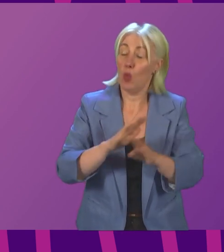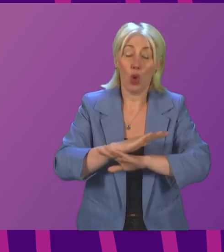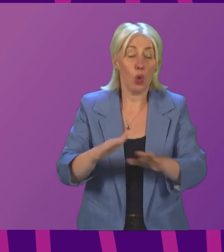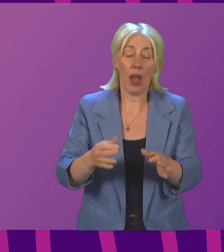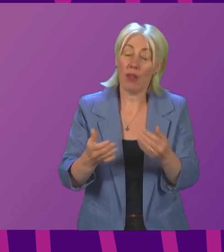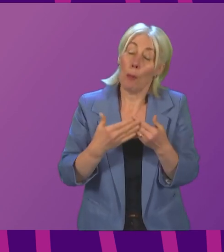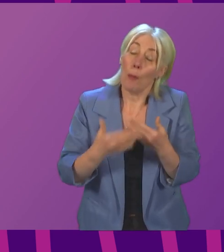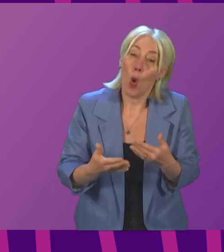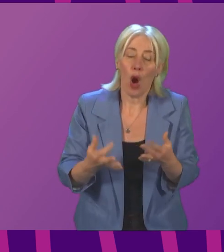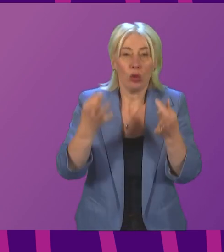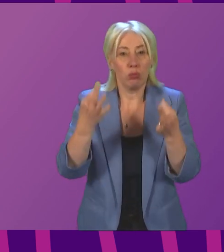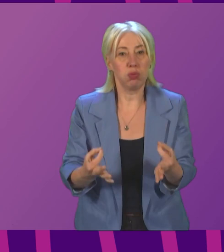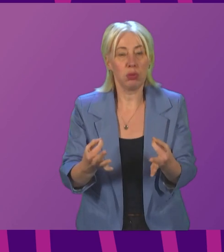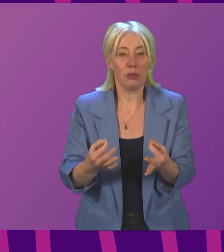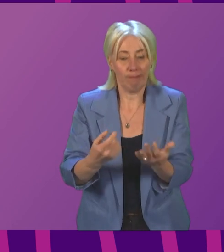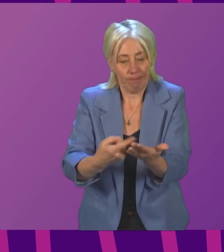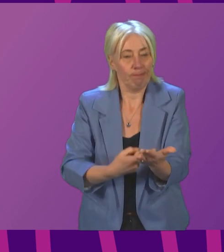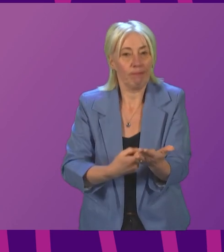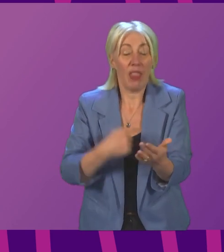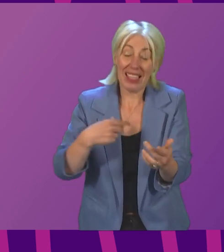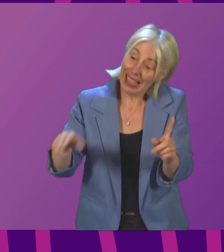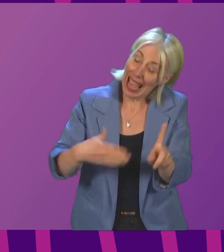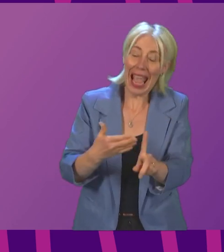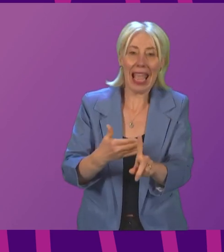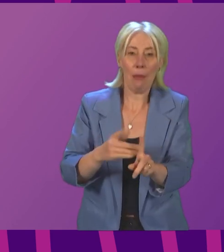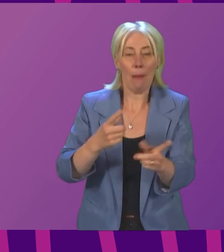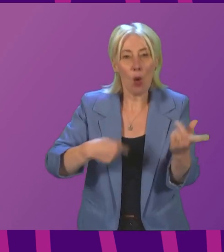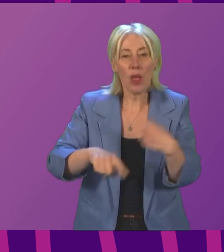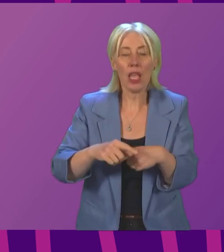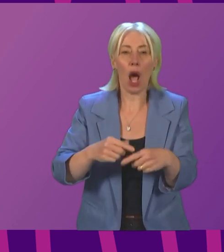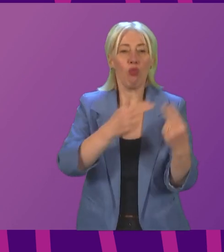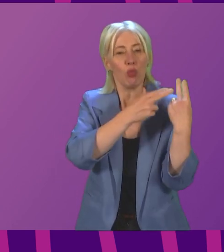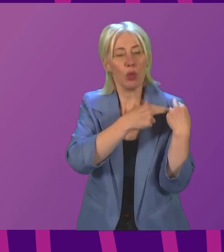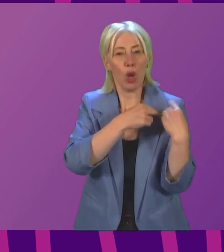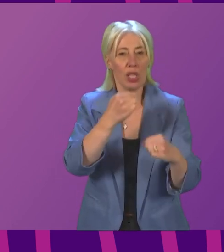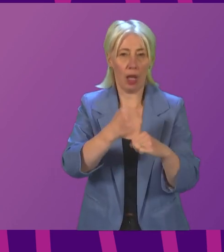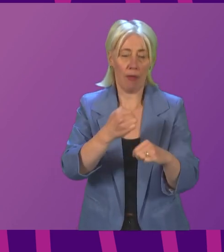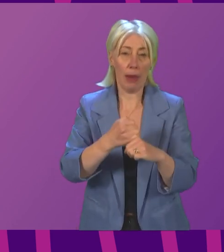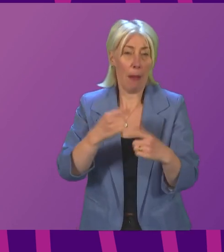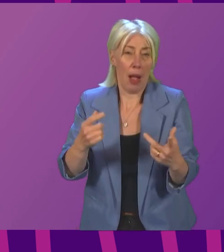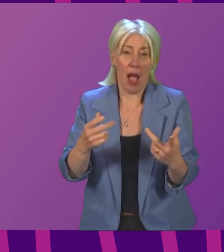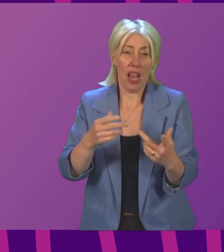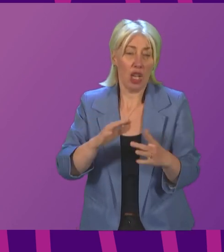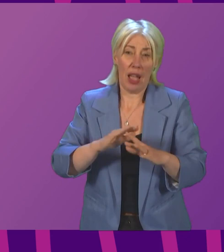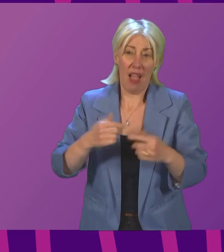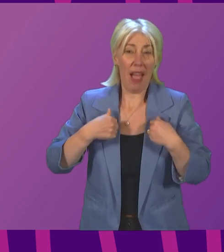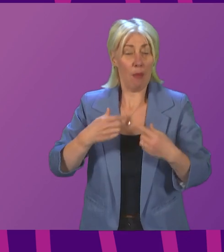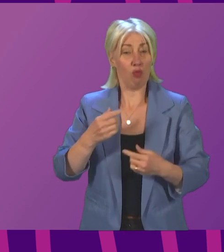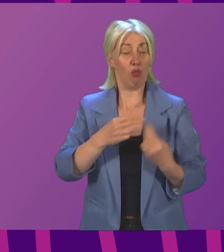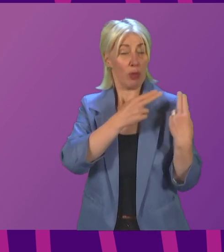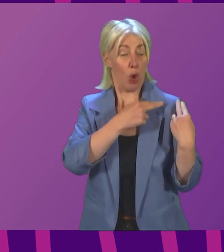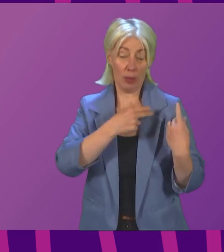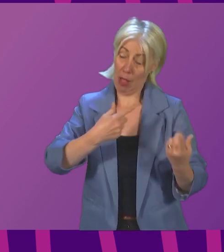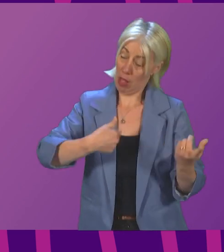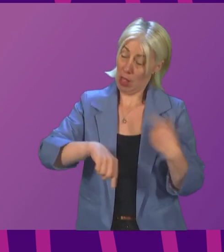further restrictions. That is the aim of the government, but no responsible government, absolutely no responsible government can stand here in the face